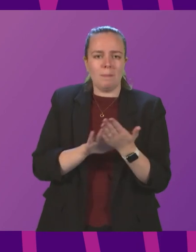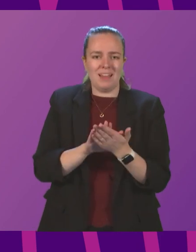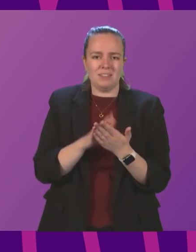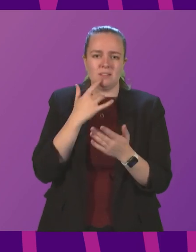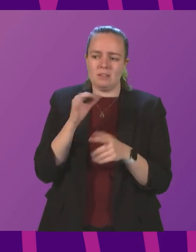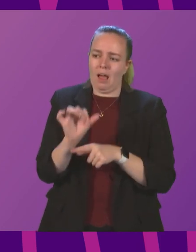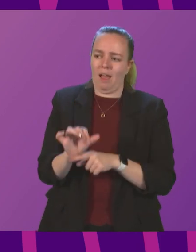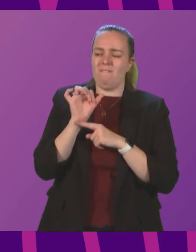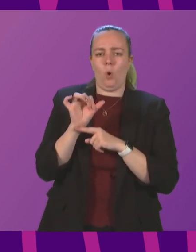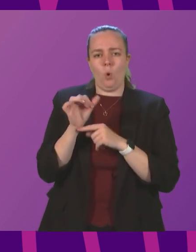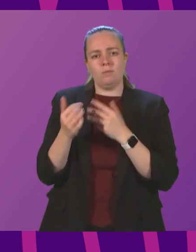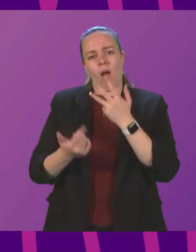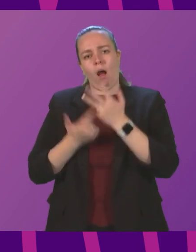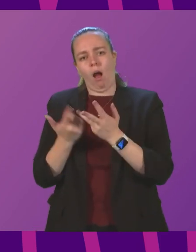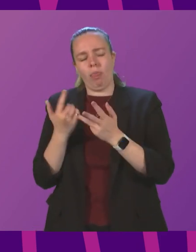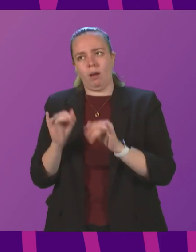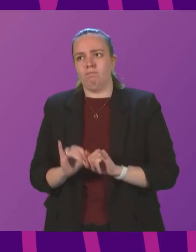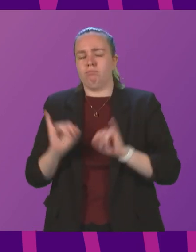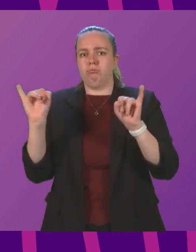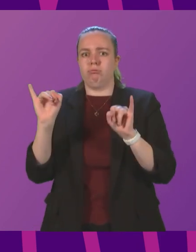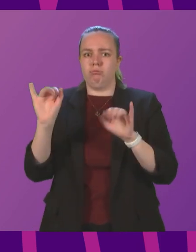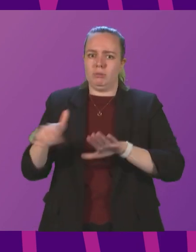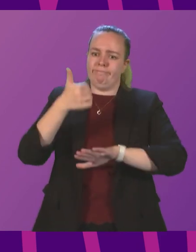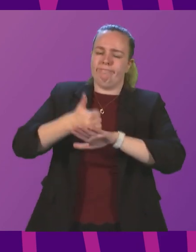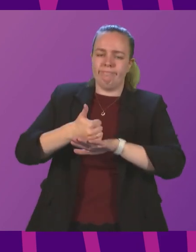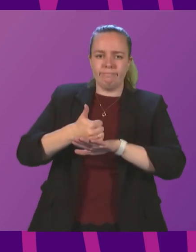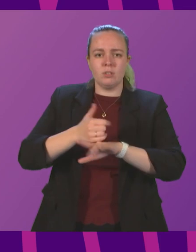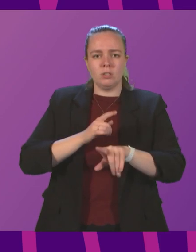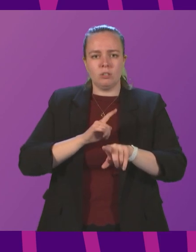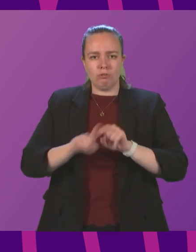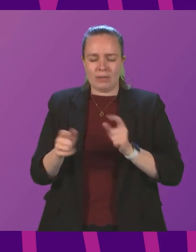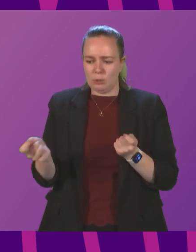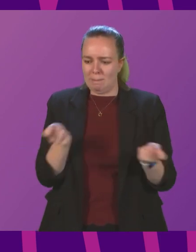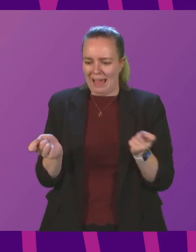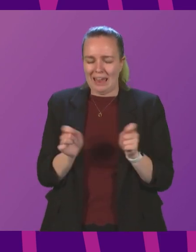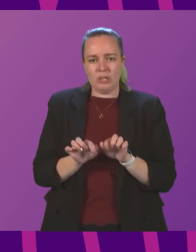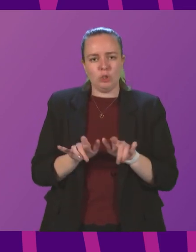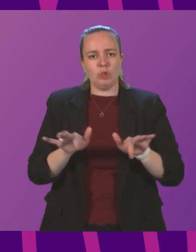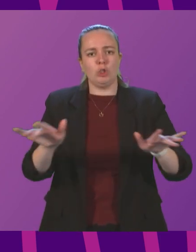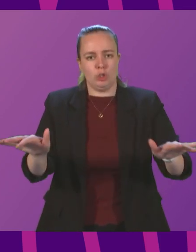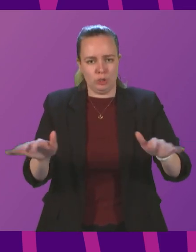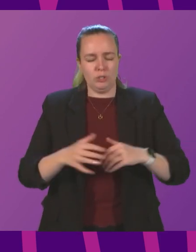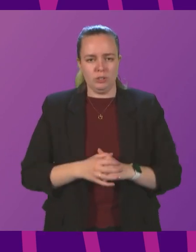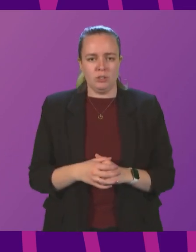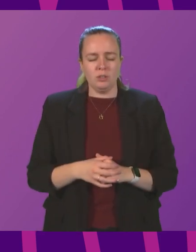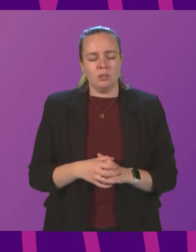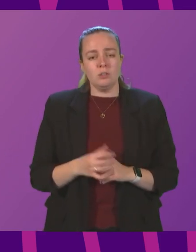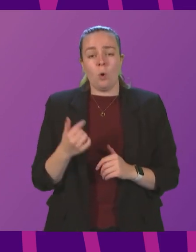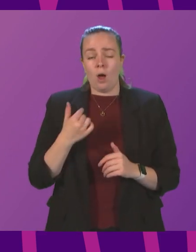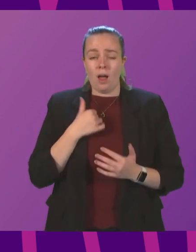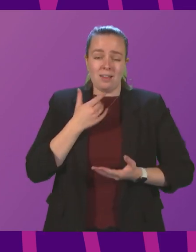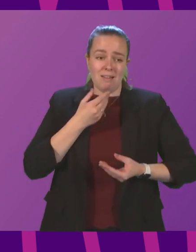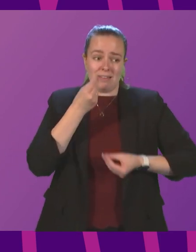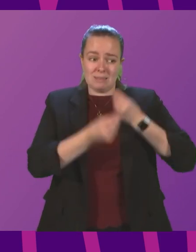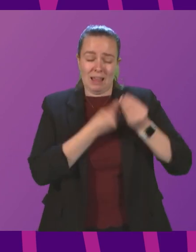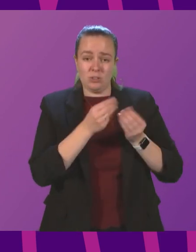doing other more dramatic interventions to try to stem the circulation of the virus. So what I would explain